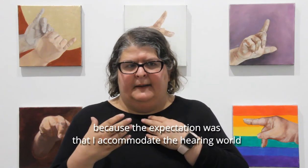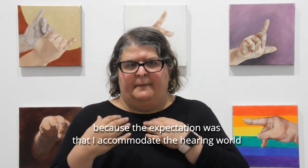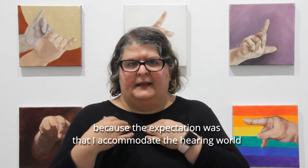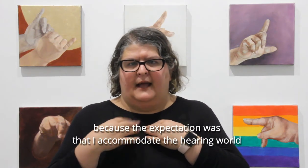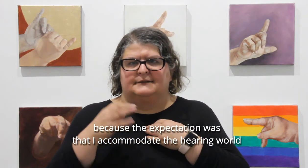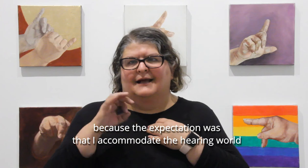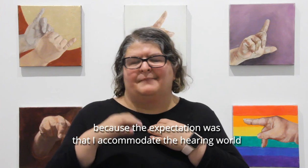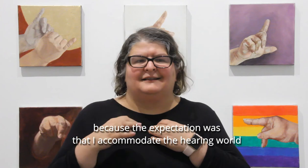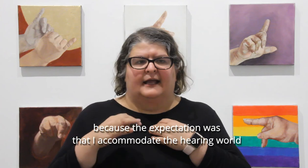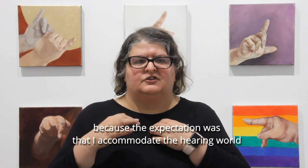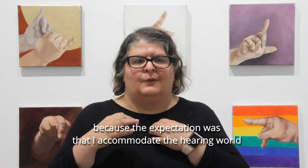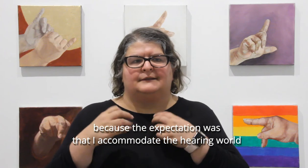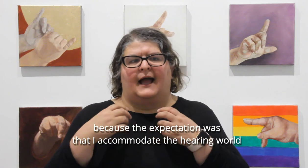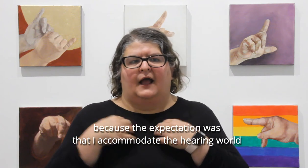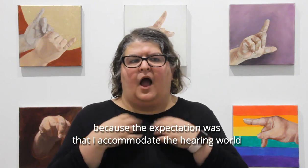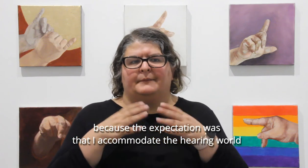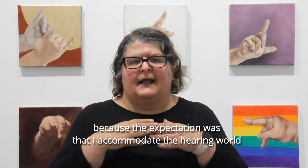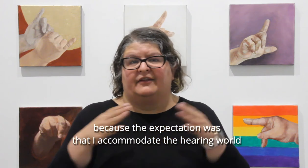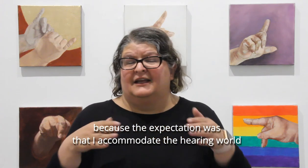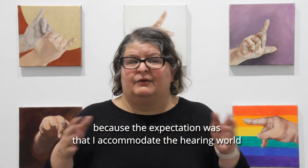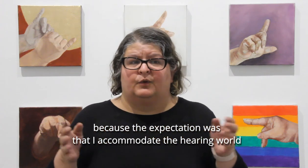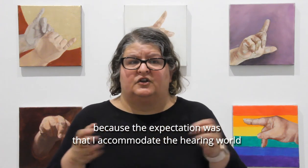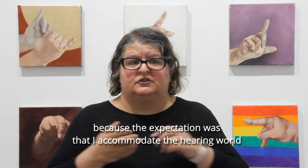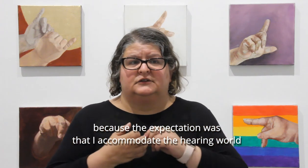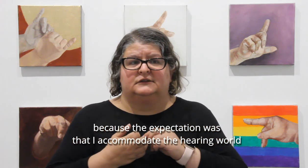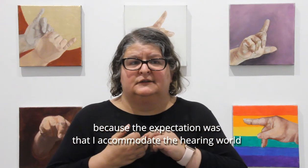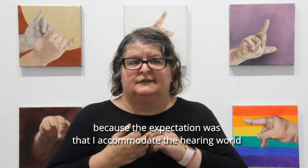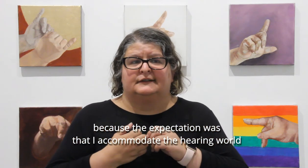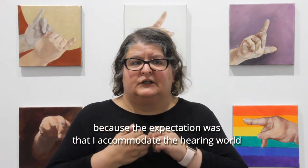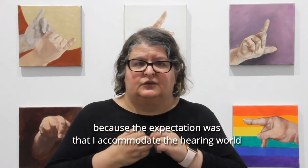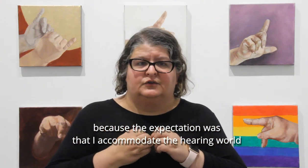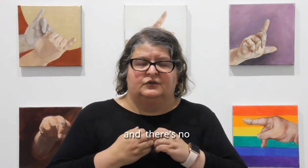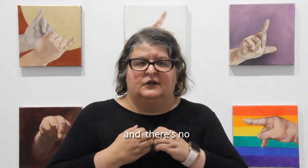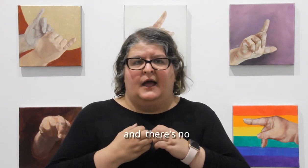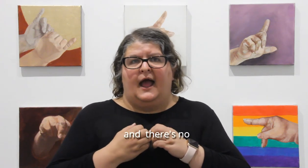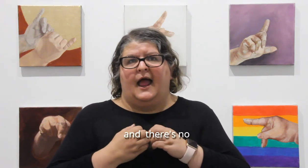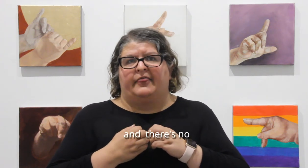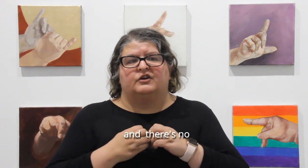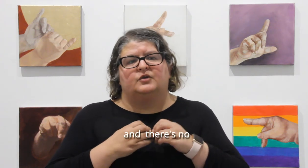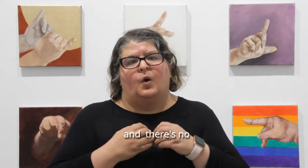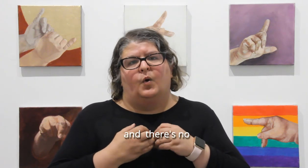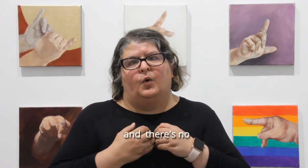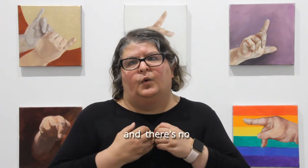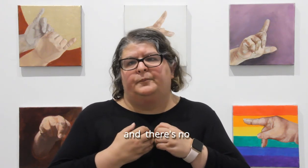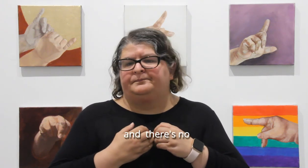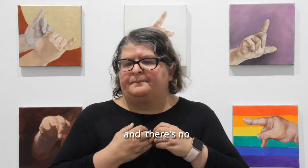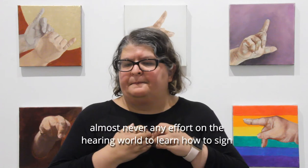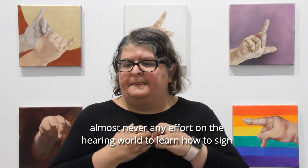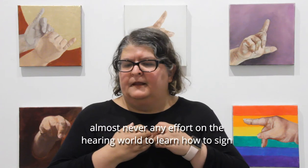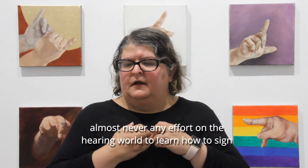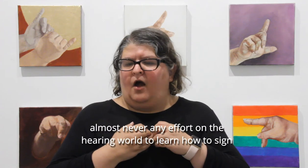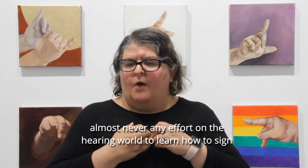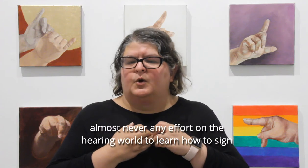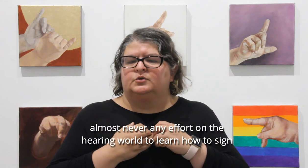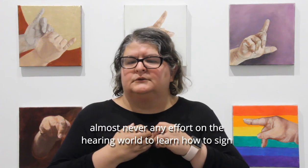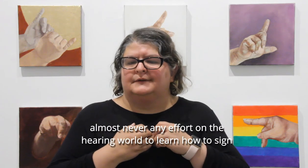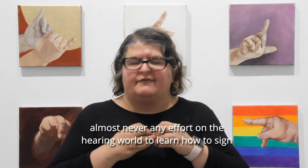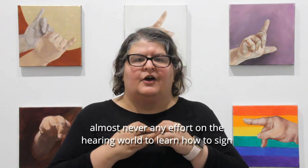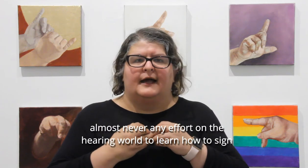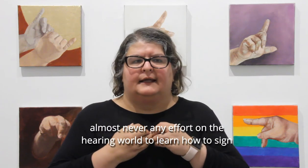Because the expectation was that I accommodate the hearing world. You know, and there's no, almost never any